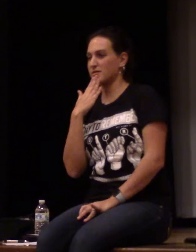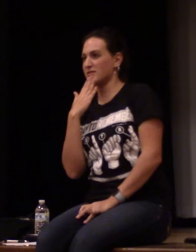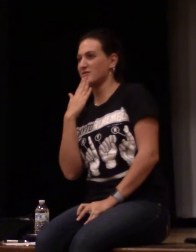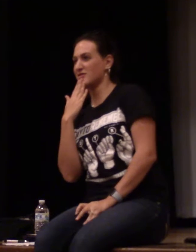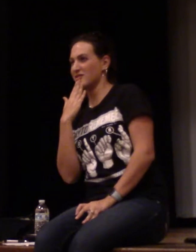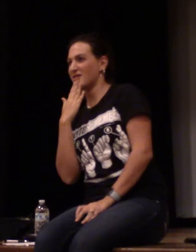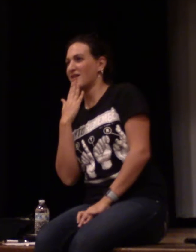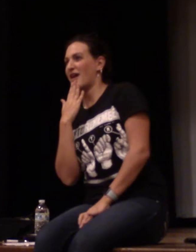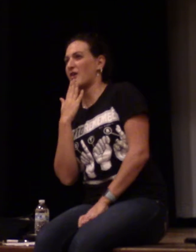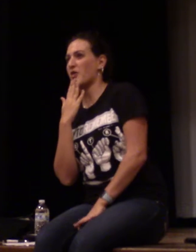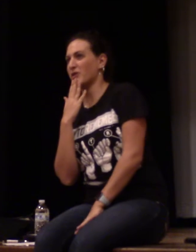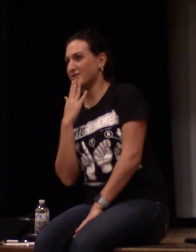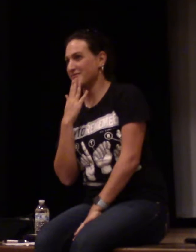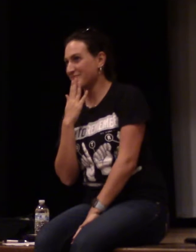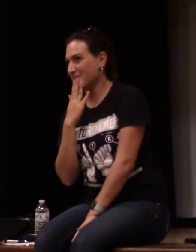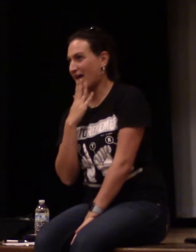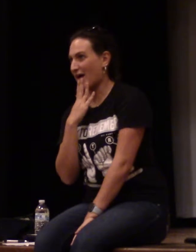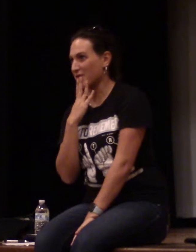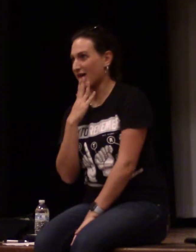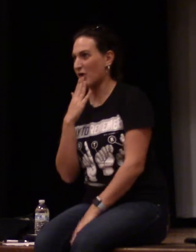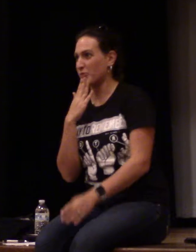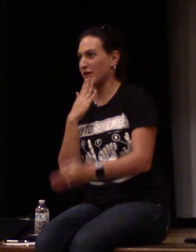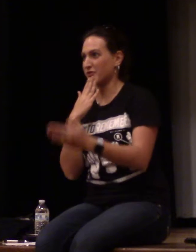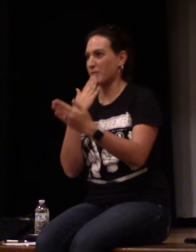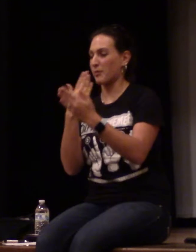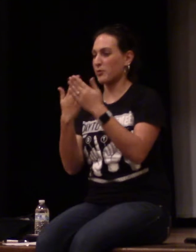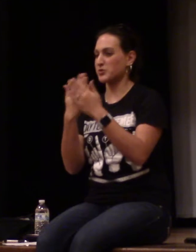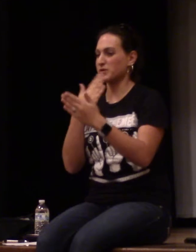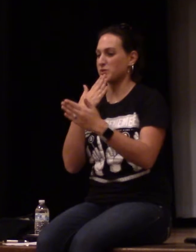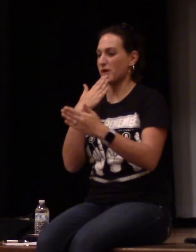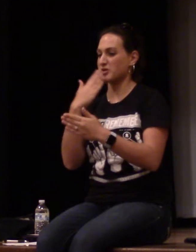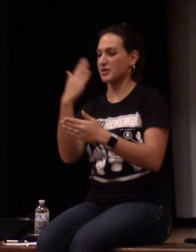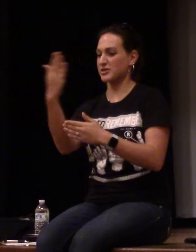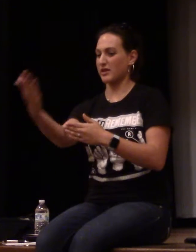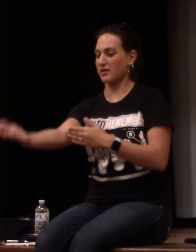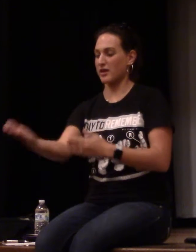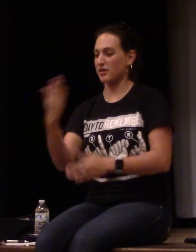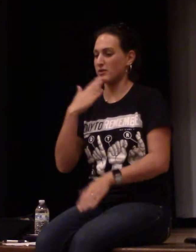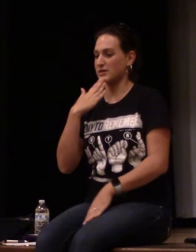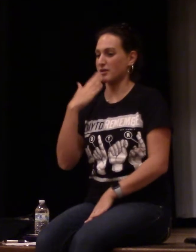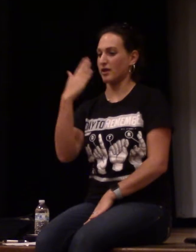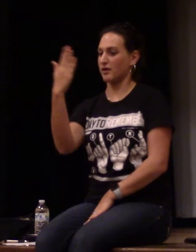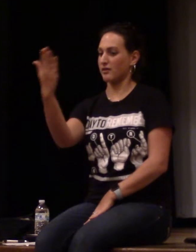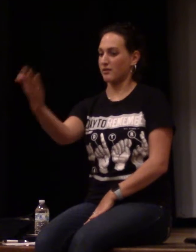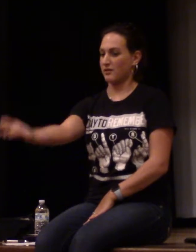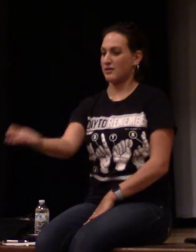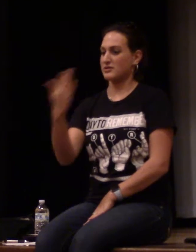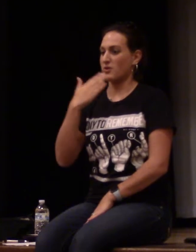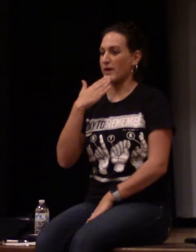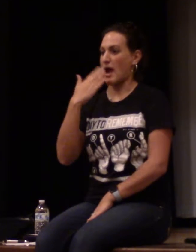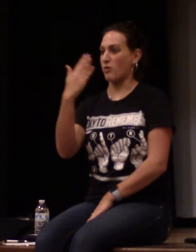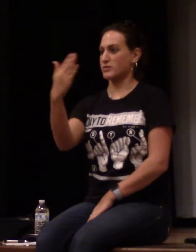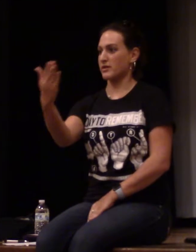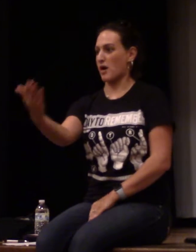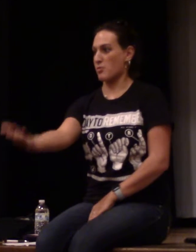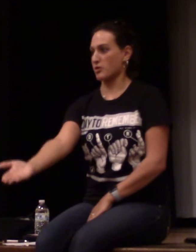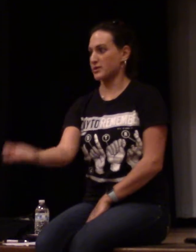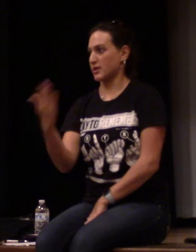I don't know how to help you guys remember which one's which. just say thank you as in like, it's going out to that person.